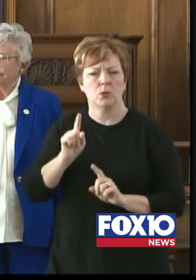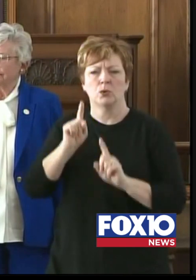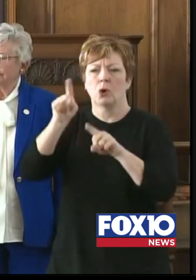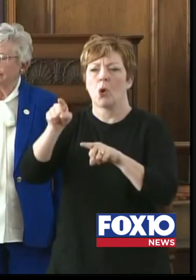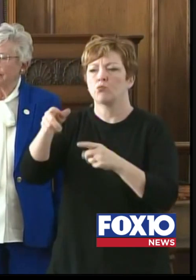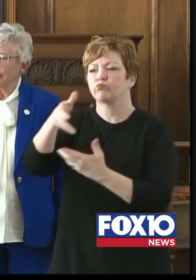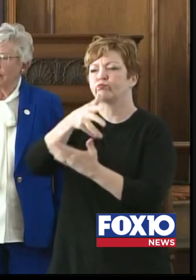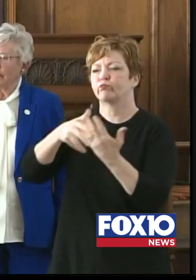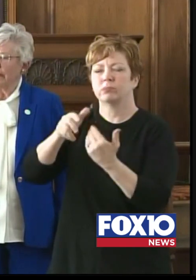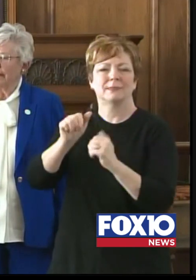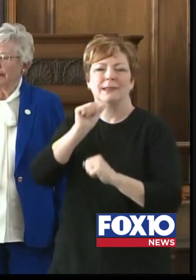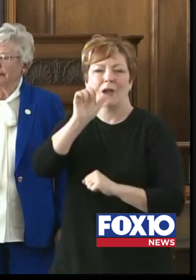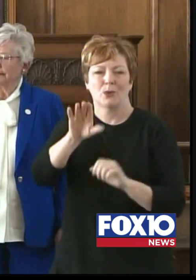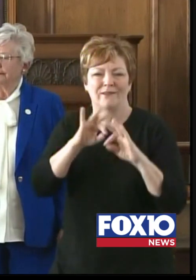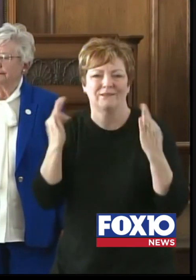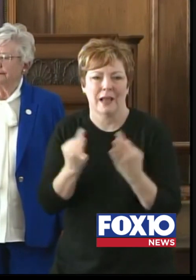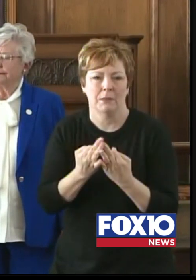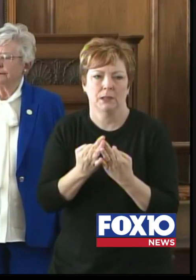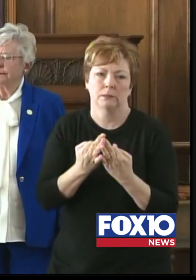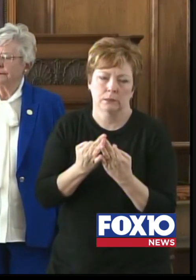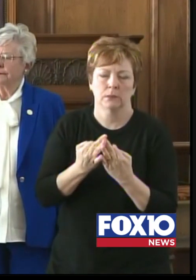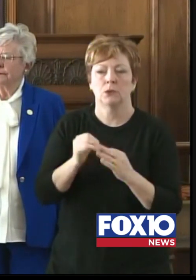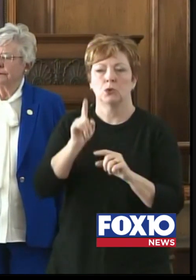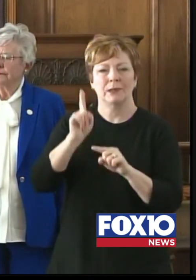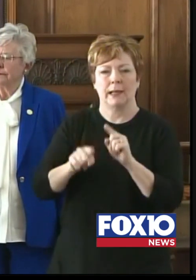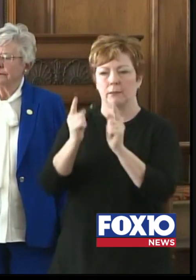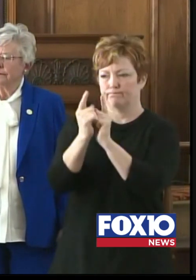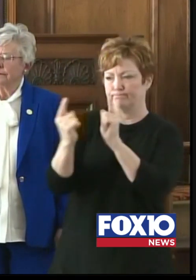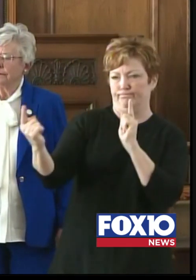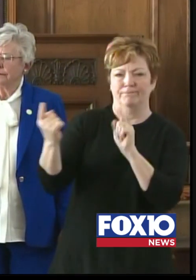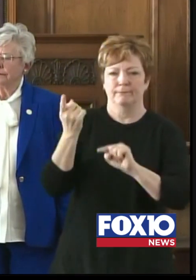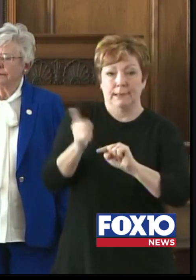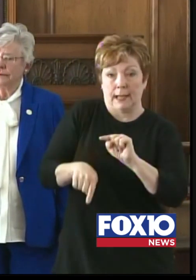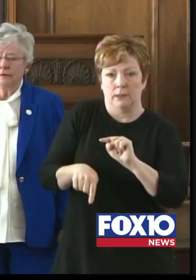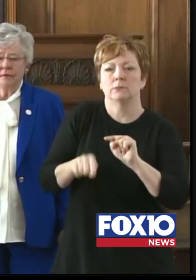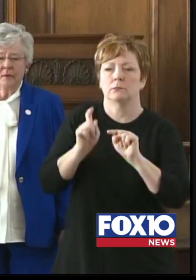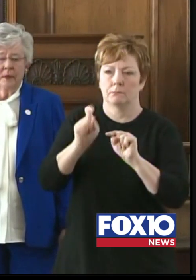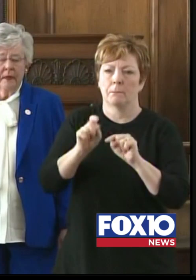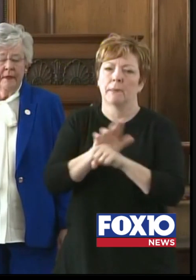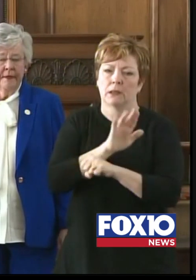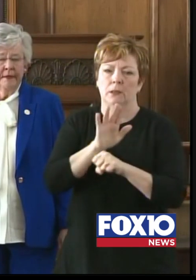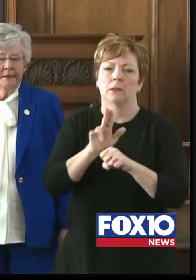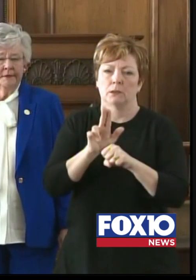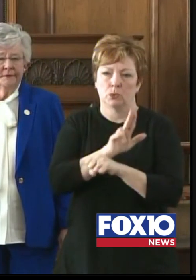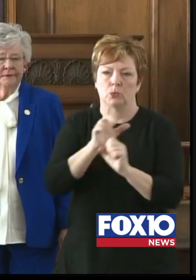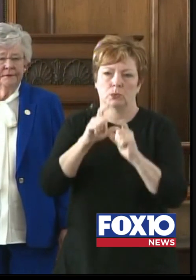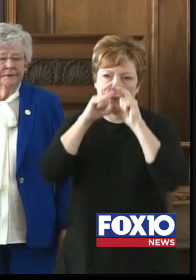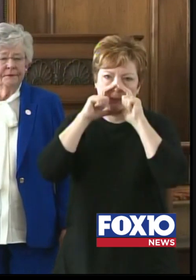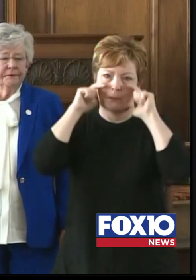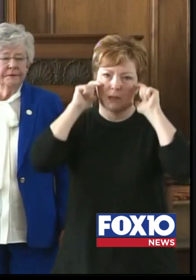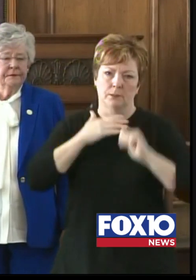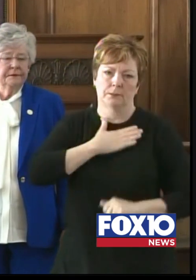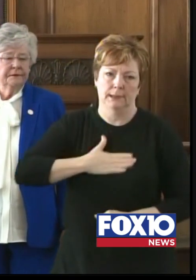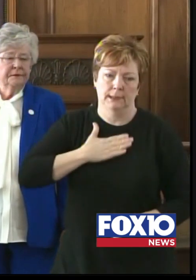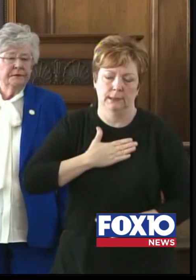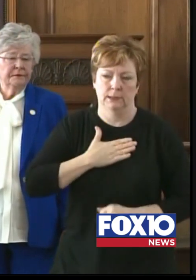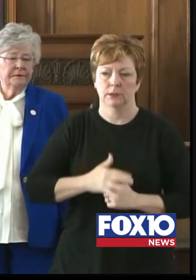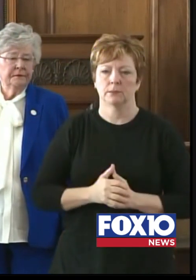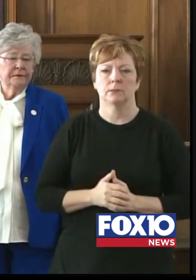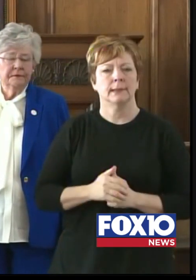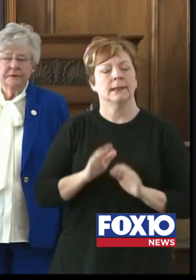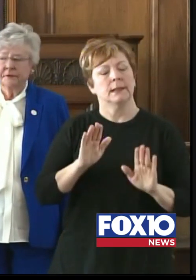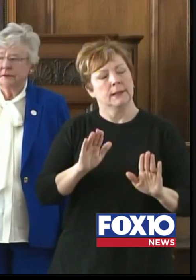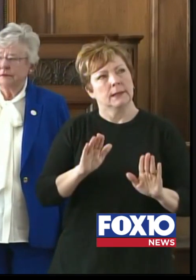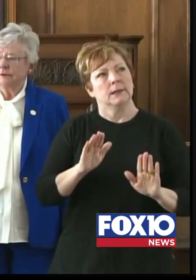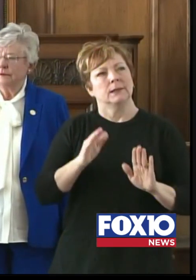people that you're not related to or when you can't maintain a six-foot distance between people. For a number of reasons, this was not an order.